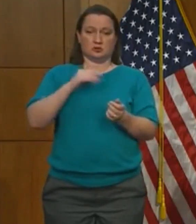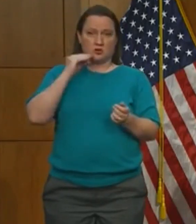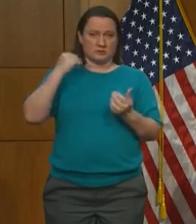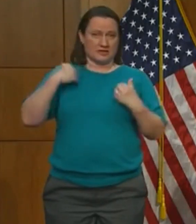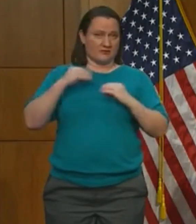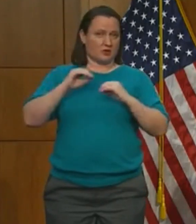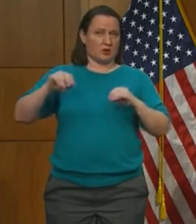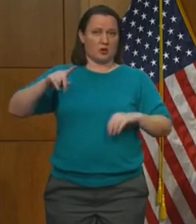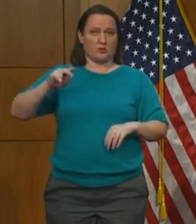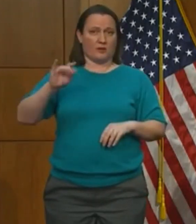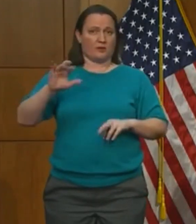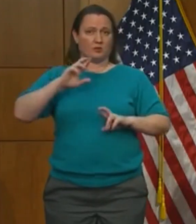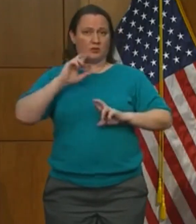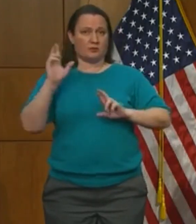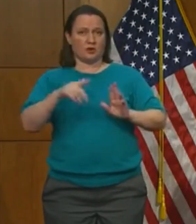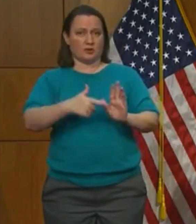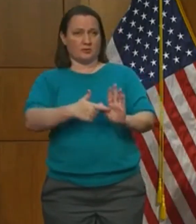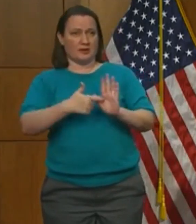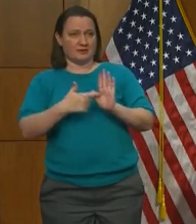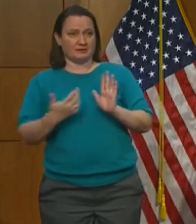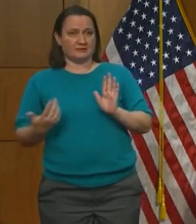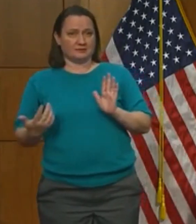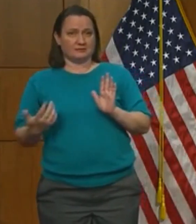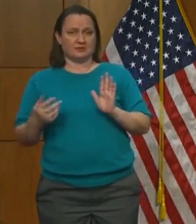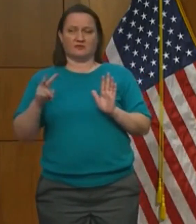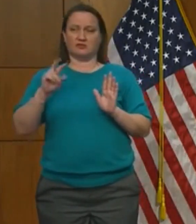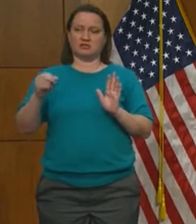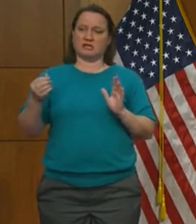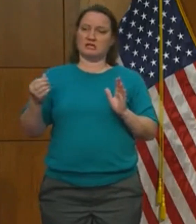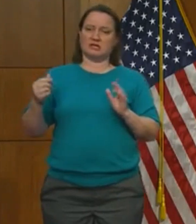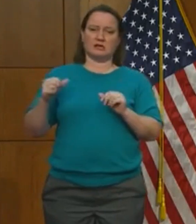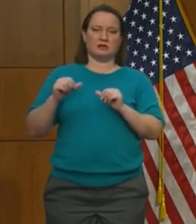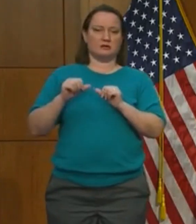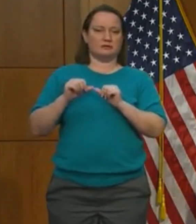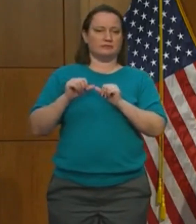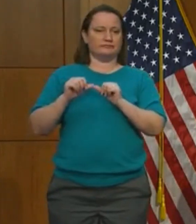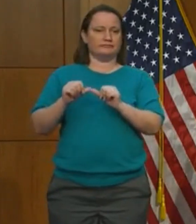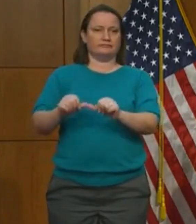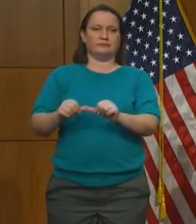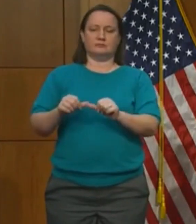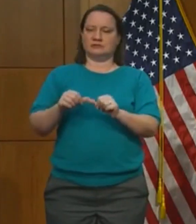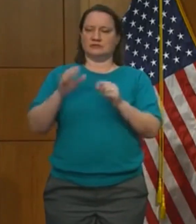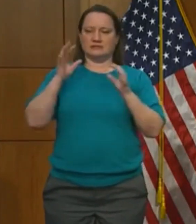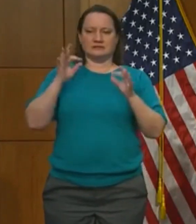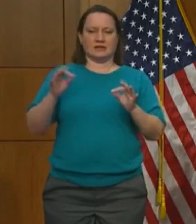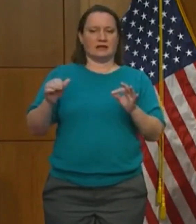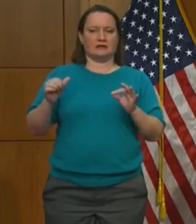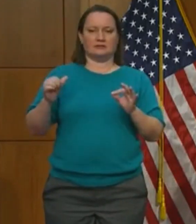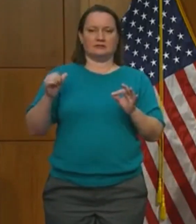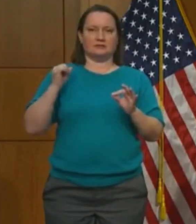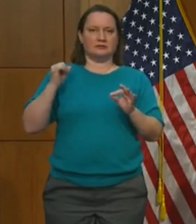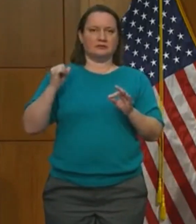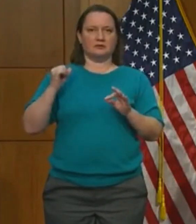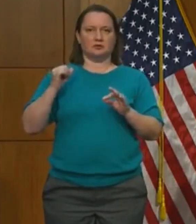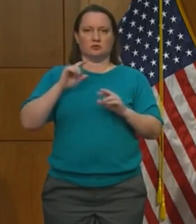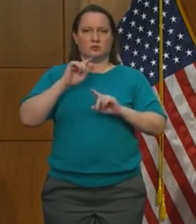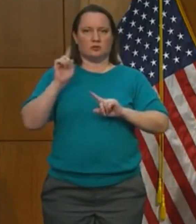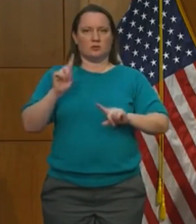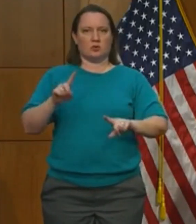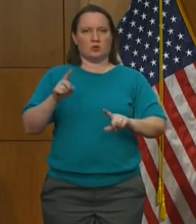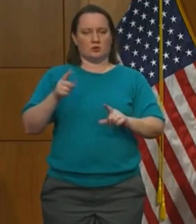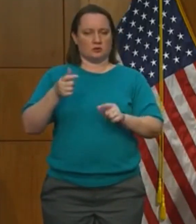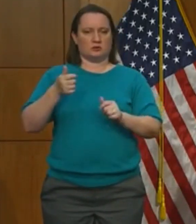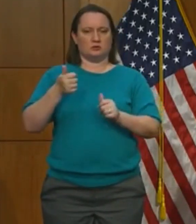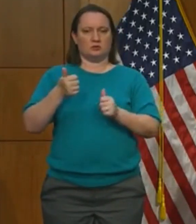You know, Virginia has continued to refuse not just to name these places, but to state which localities and neighborhoods they're located